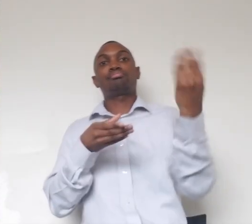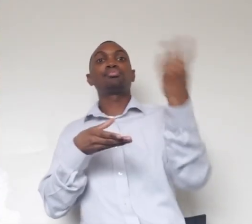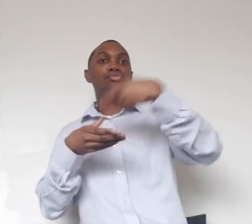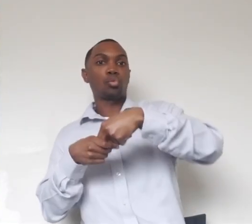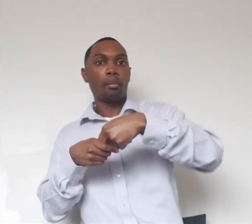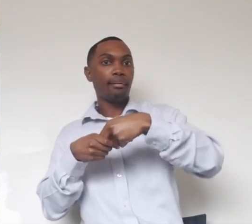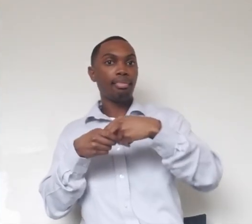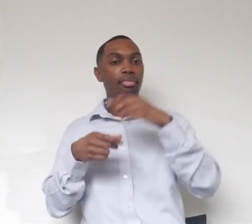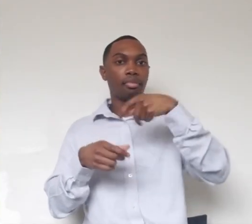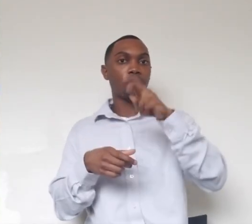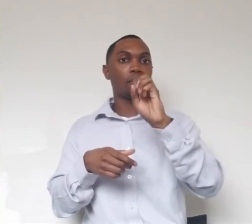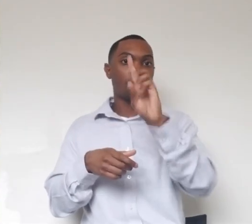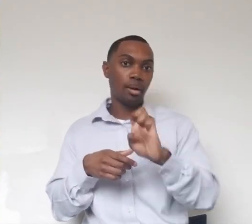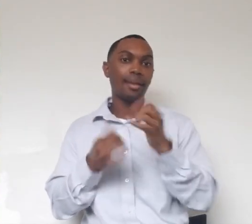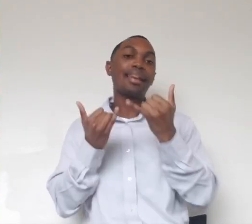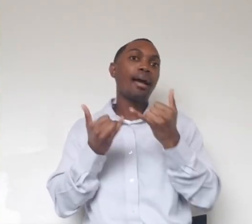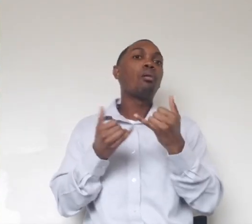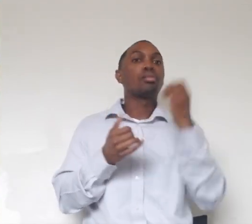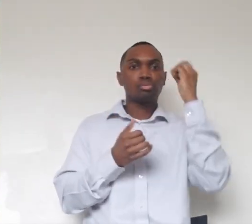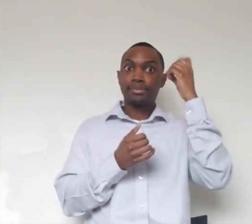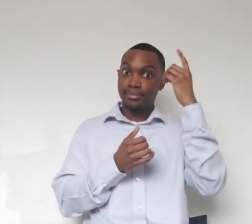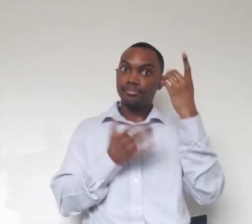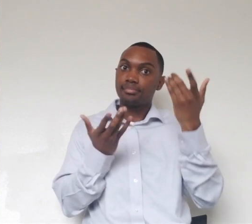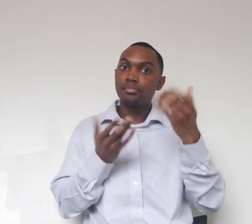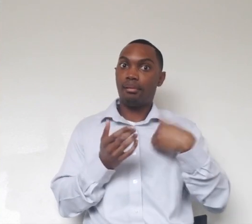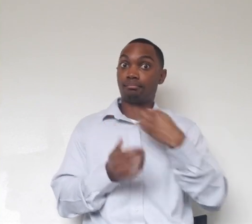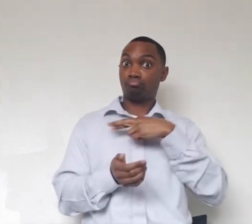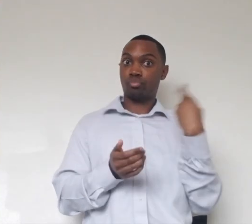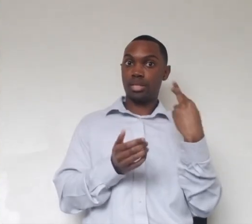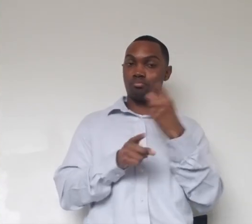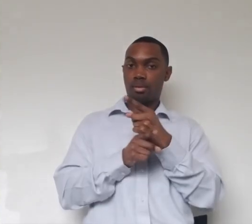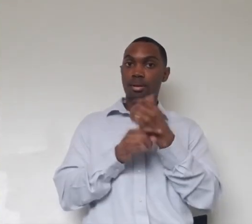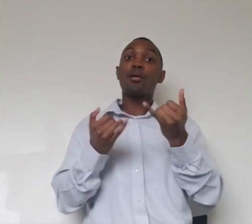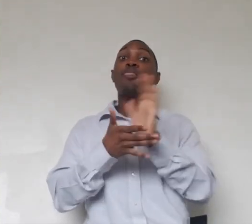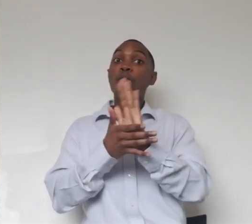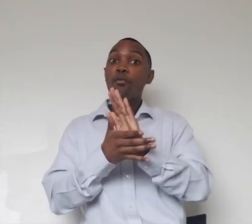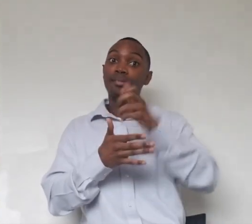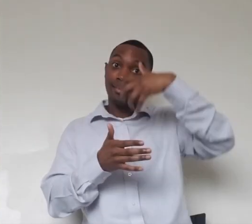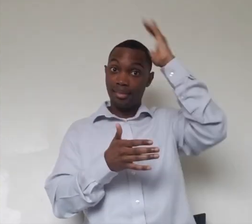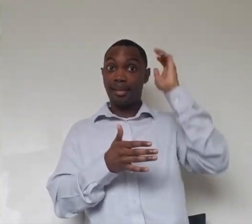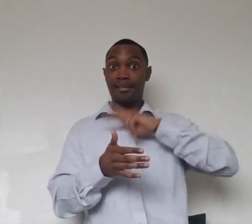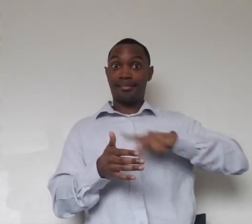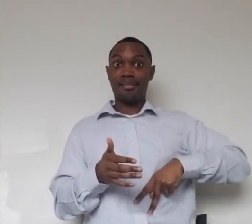involved in the pride. And again, Lion King got that part of the story, right? As we see, they might challenge you. They might try to take over.